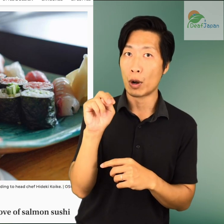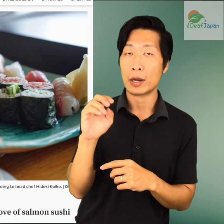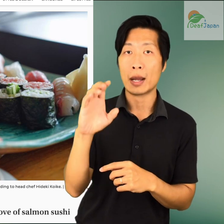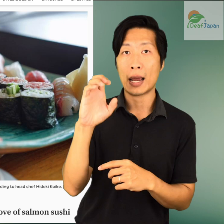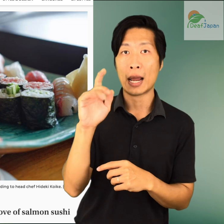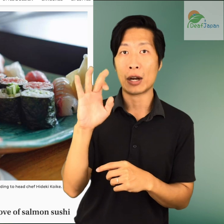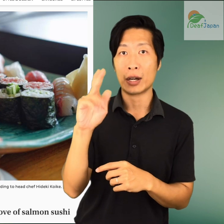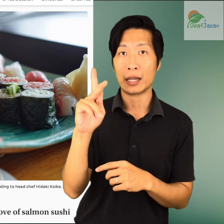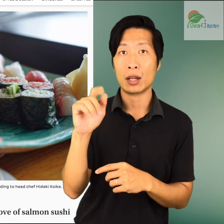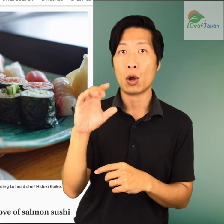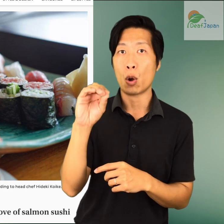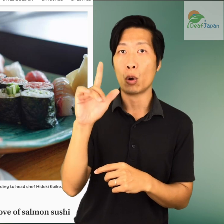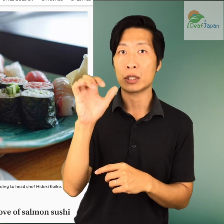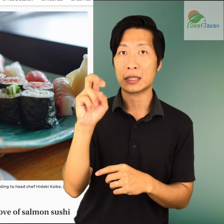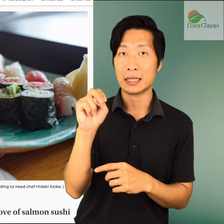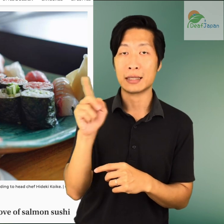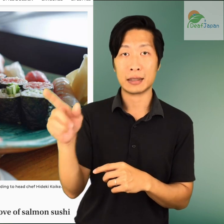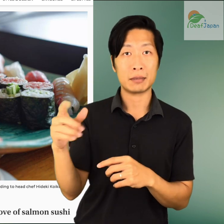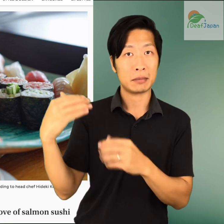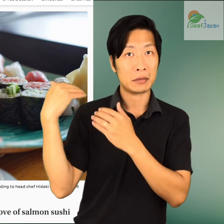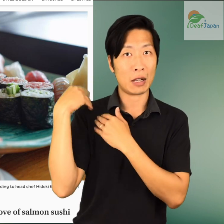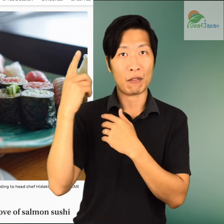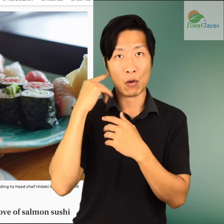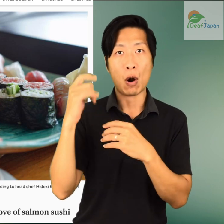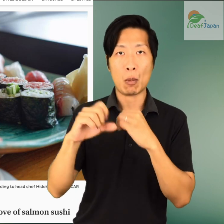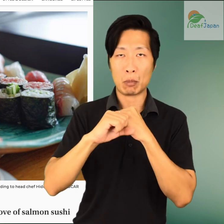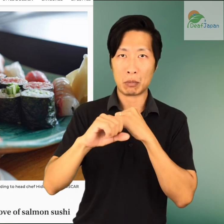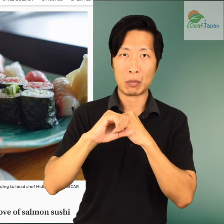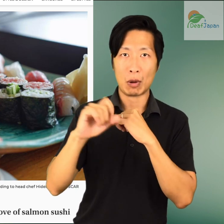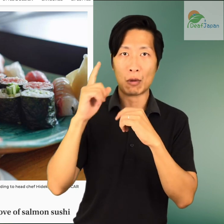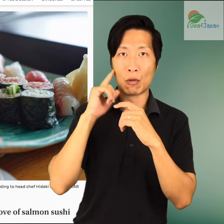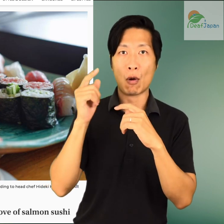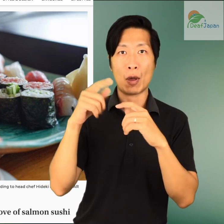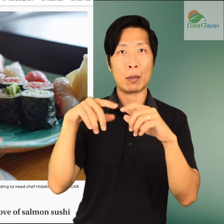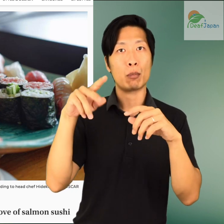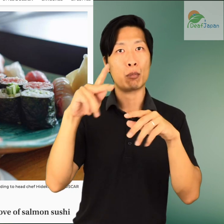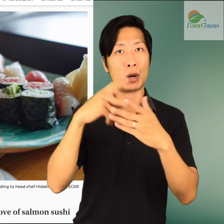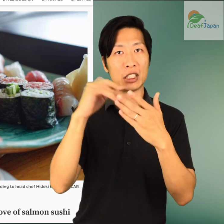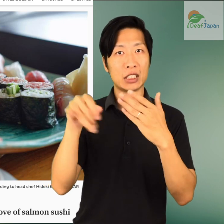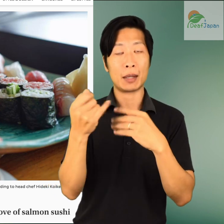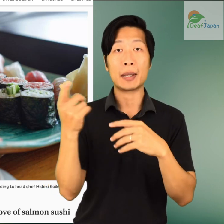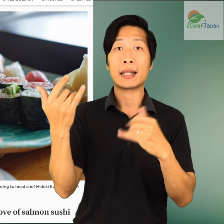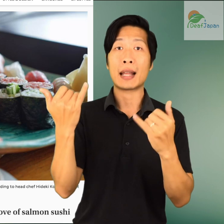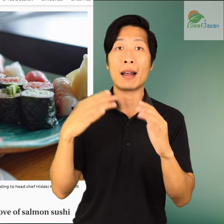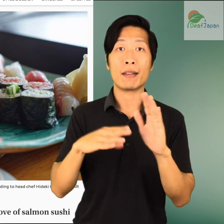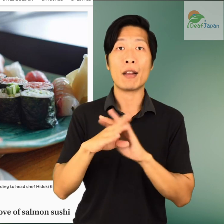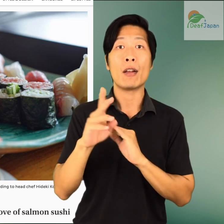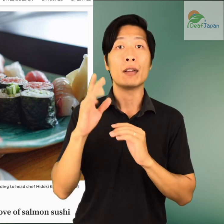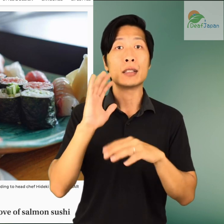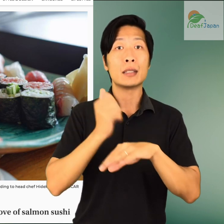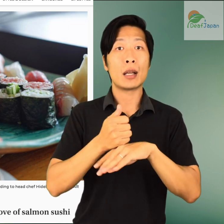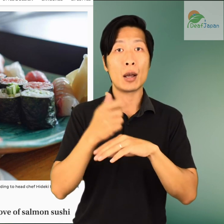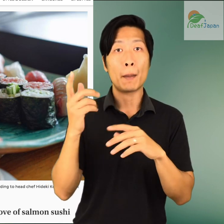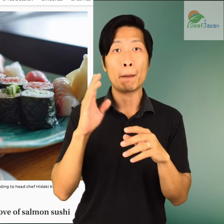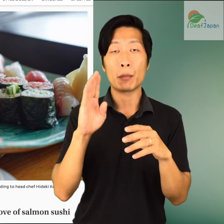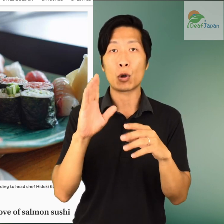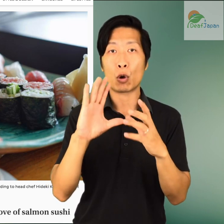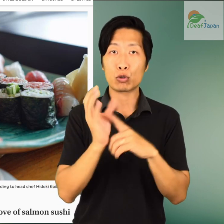for market research for Project Japan. He is now the general director of the Cultural Business Development Foundation